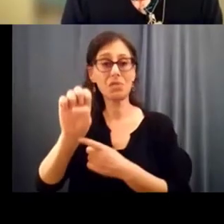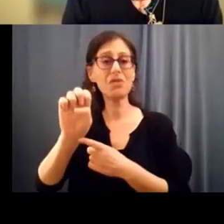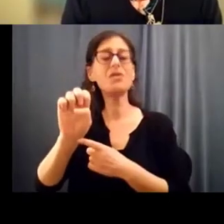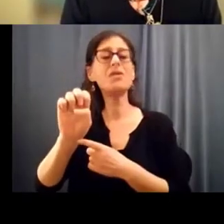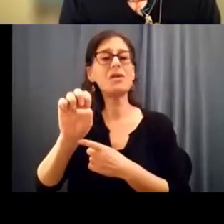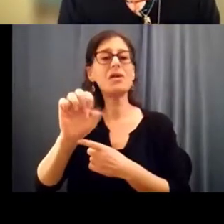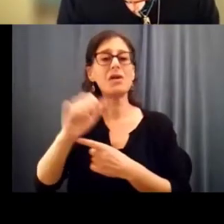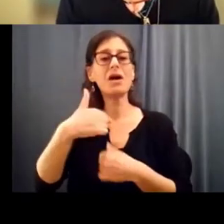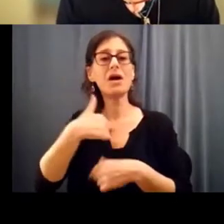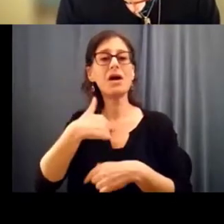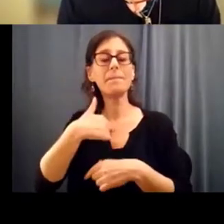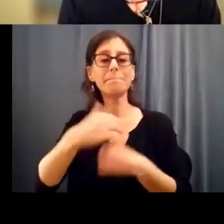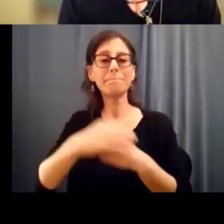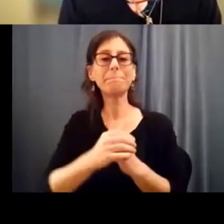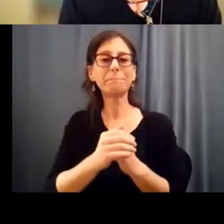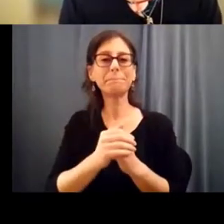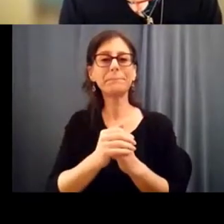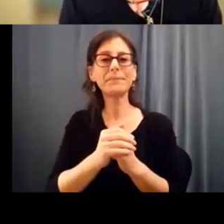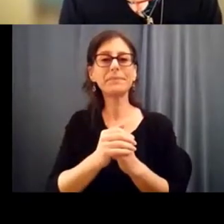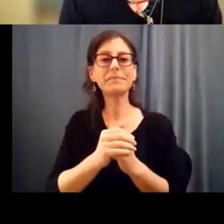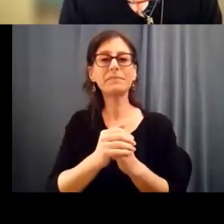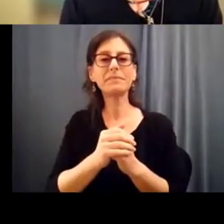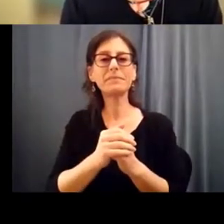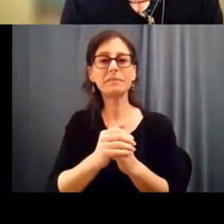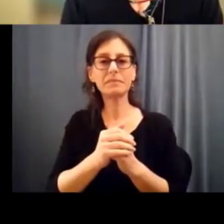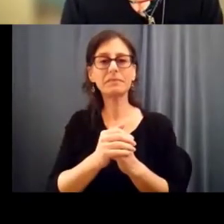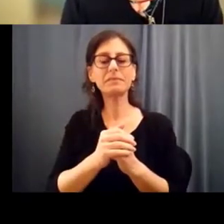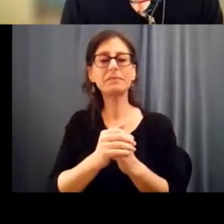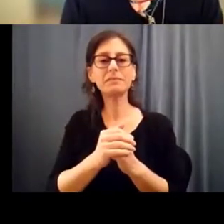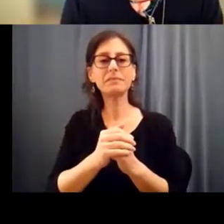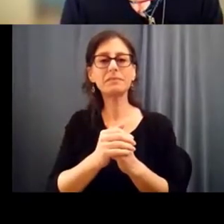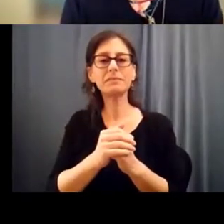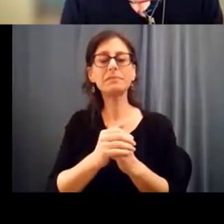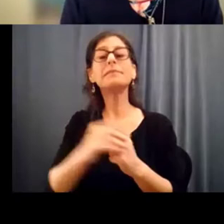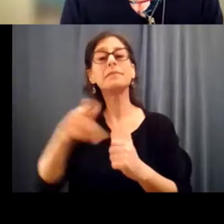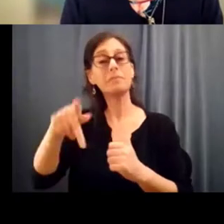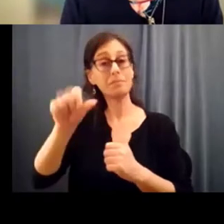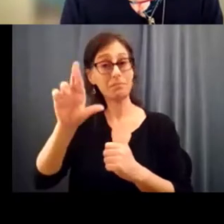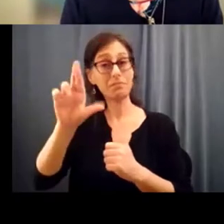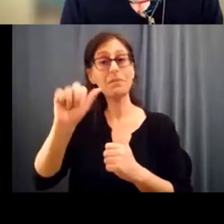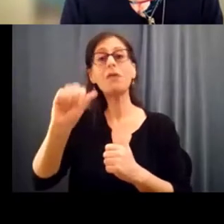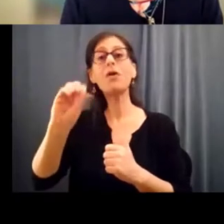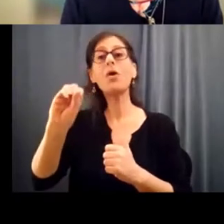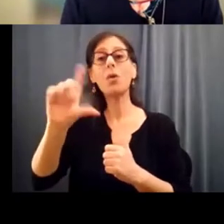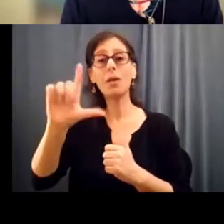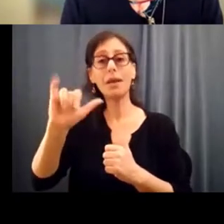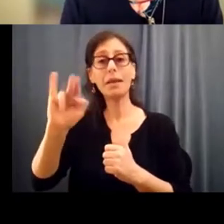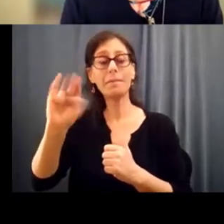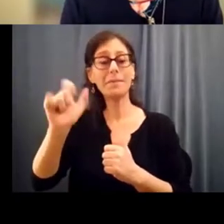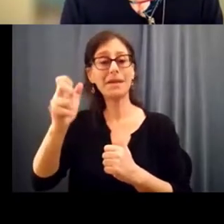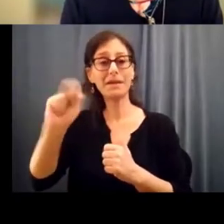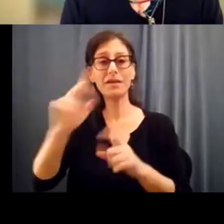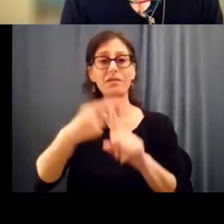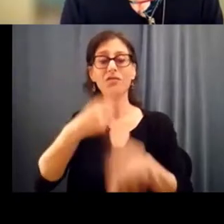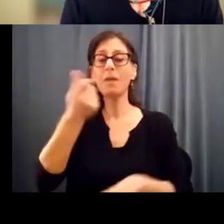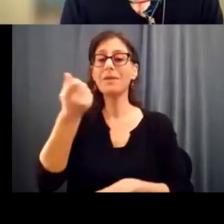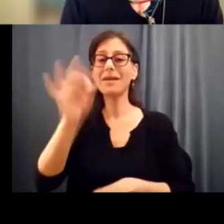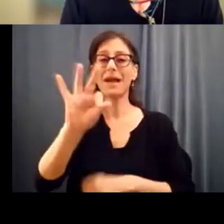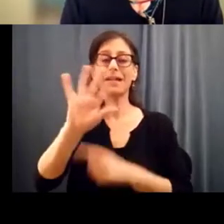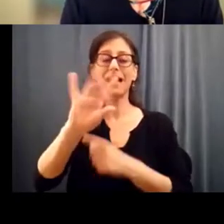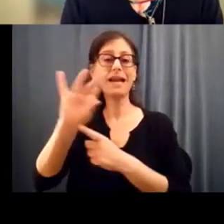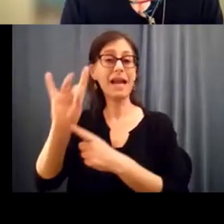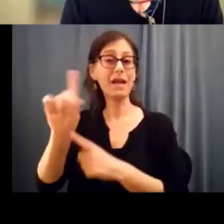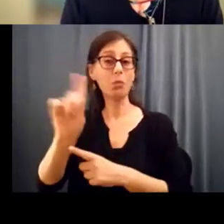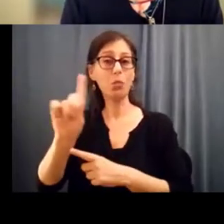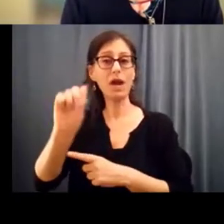Philippian from 1988, the Olympics in